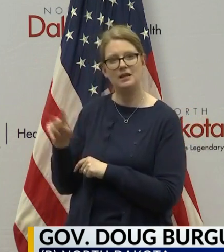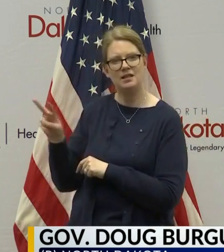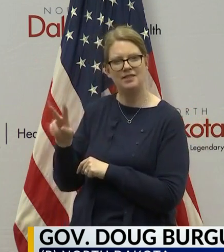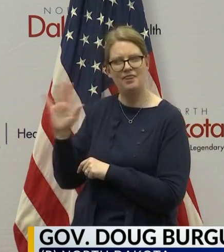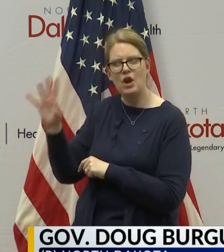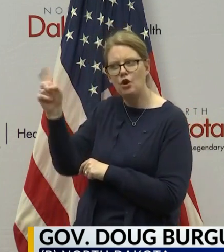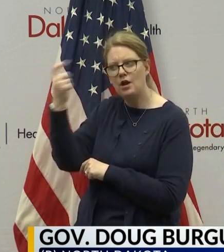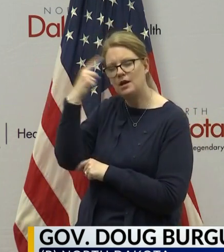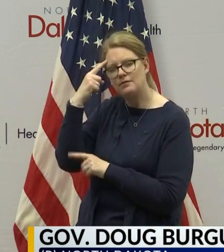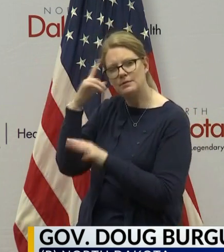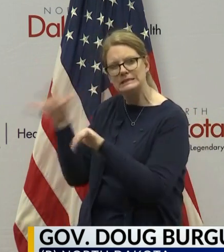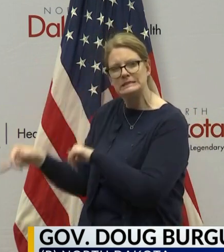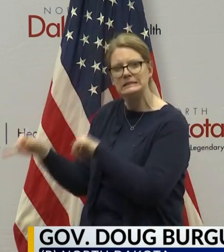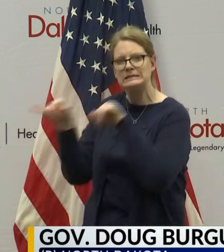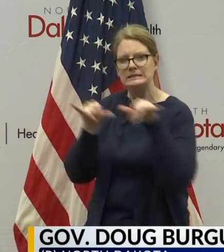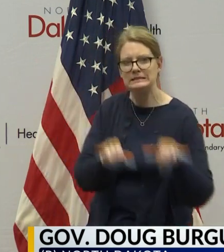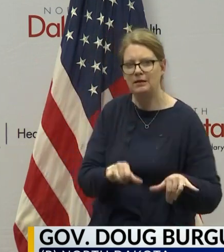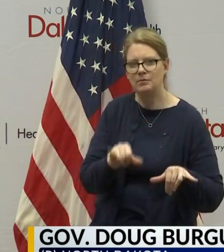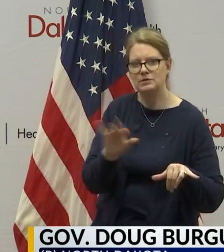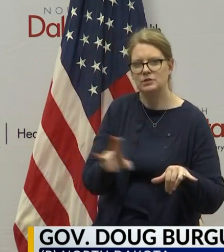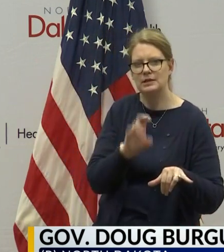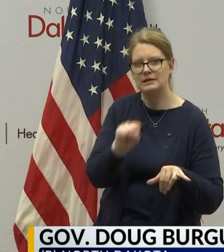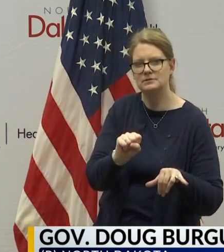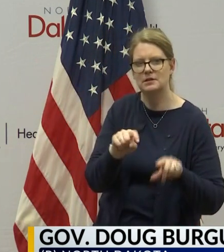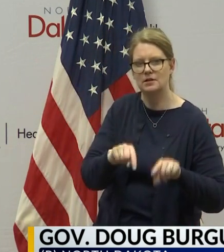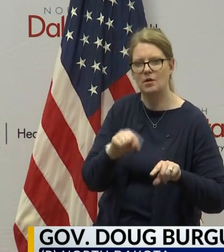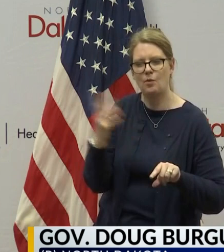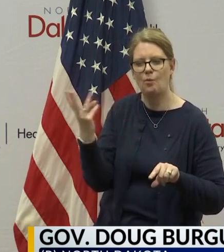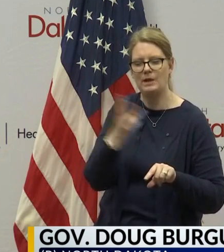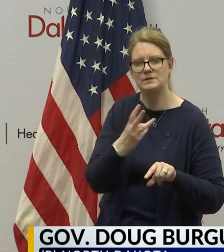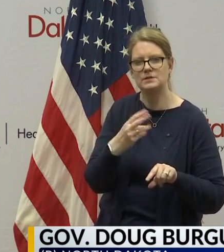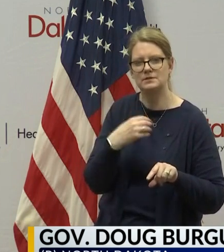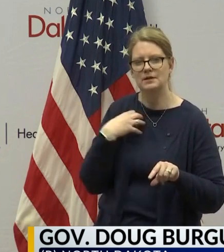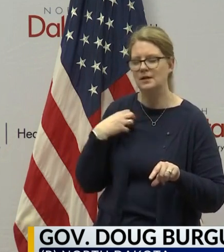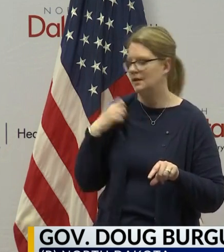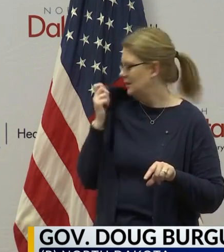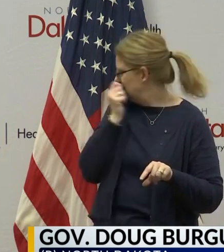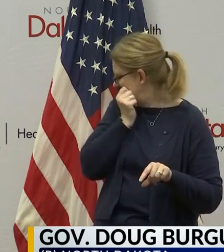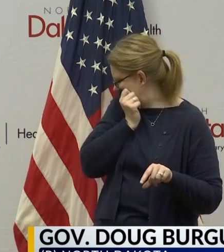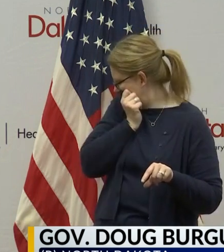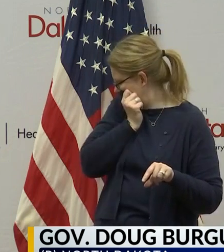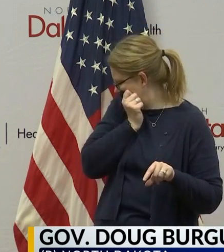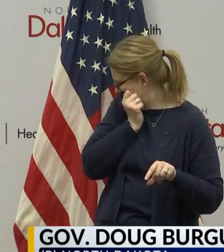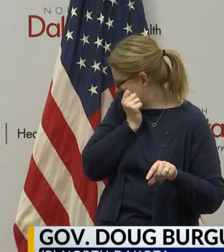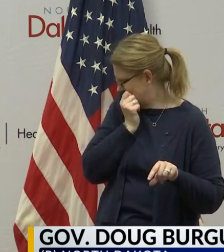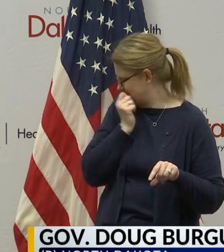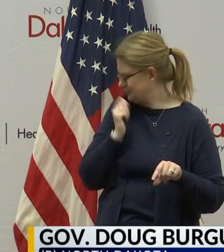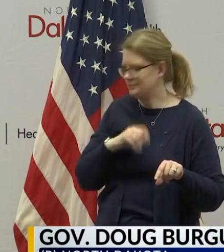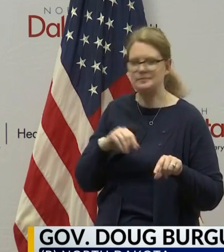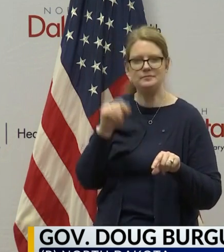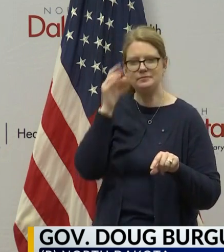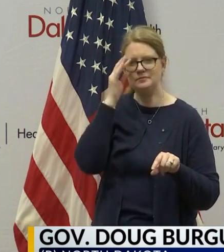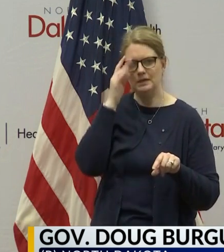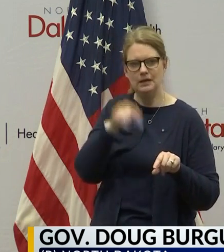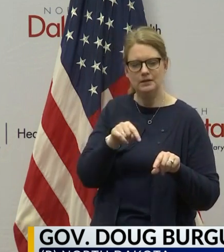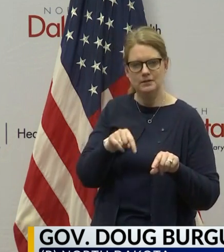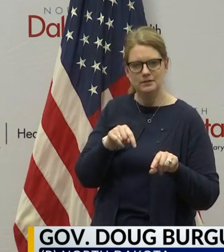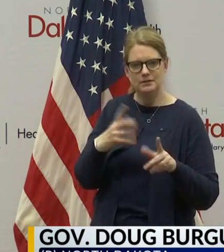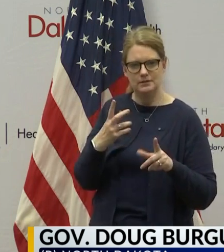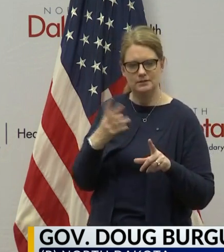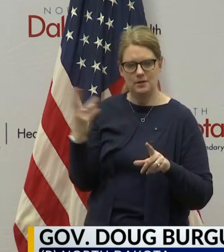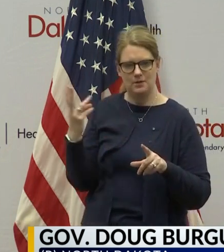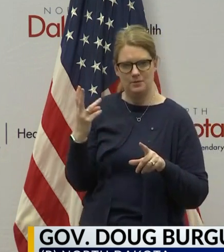from a, a Western demographic, Western democracy approach to it.